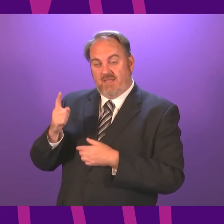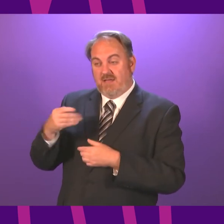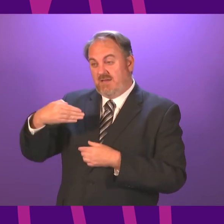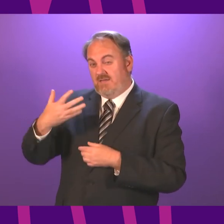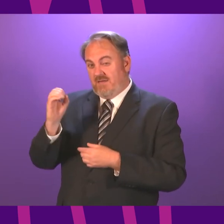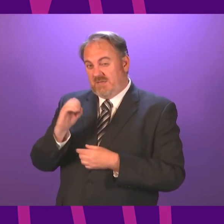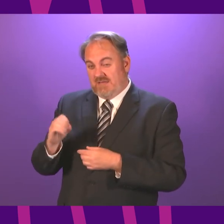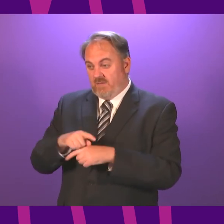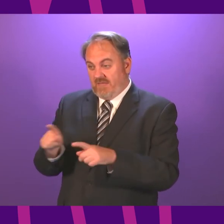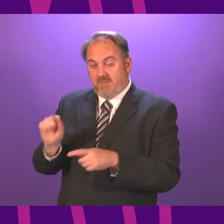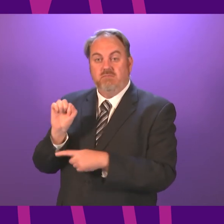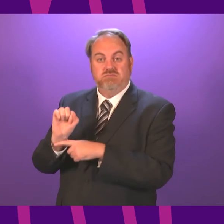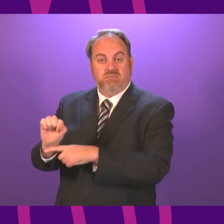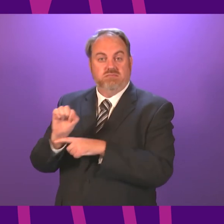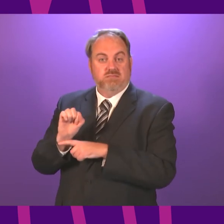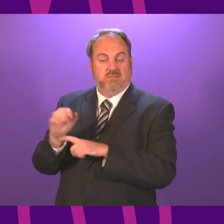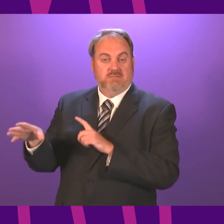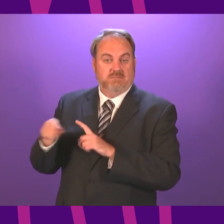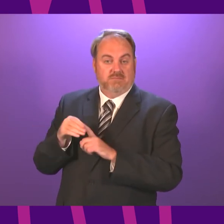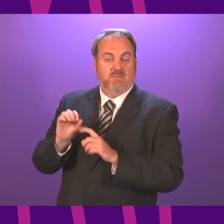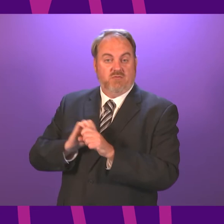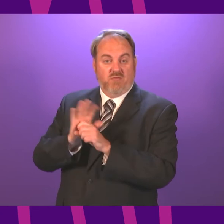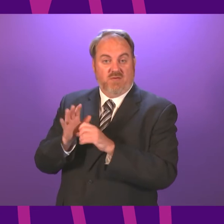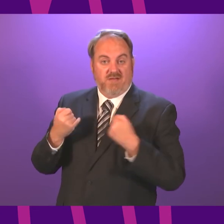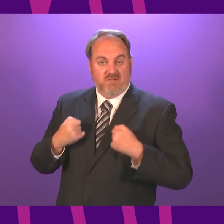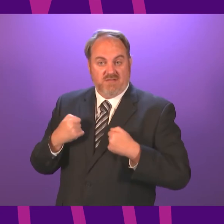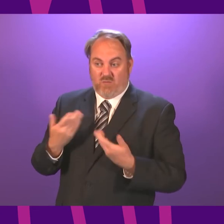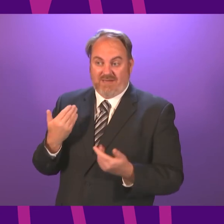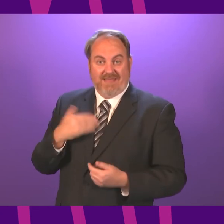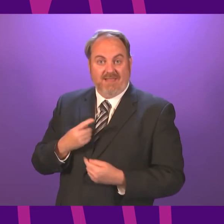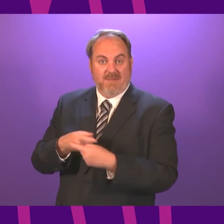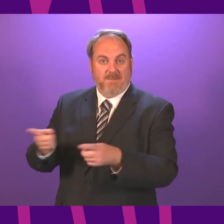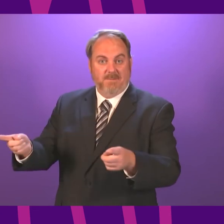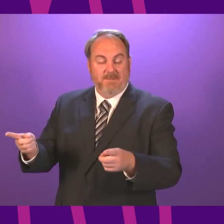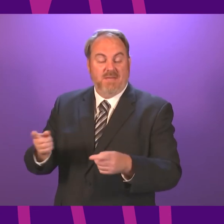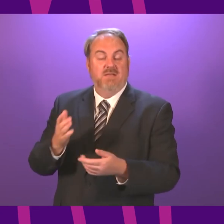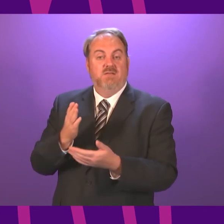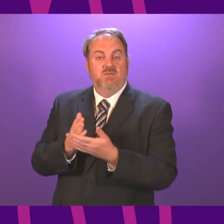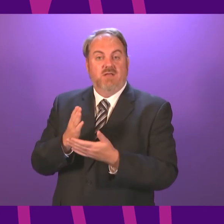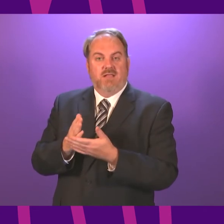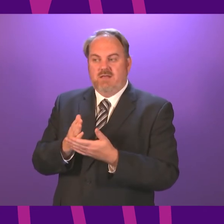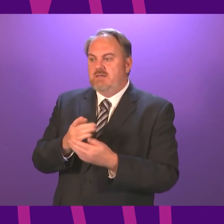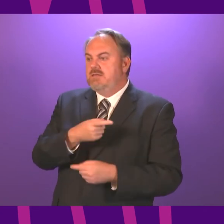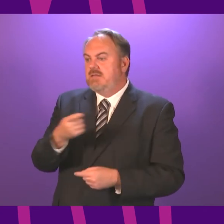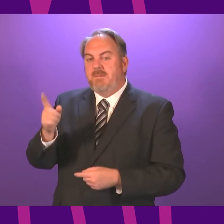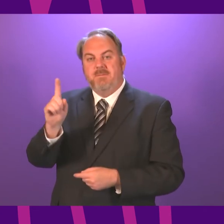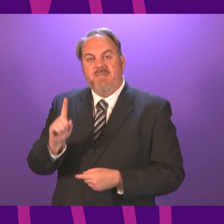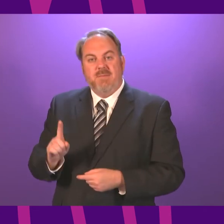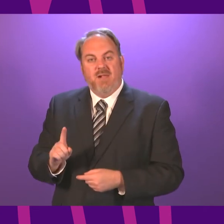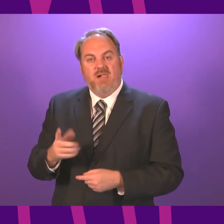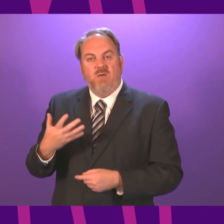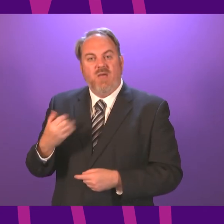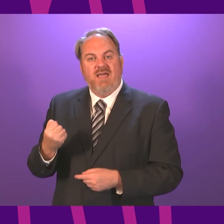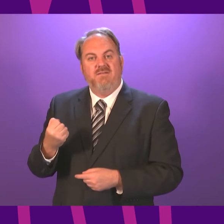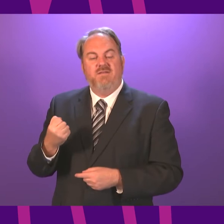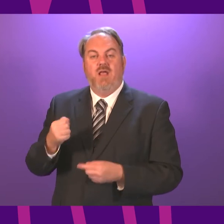JCVI did consider emerging advice suggesting people who are severely immunosuppressed may not always